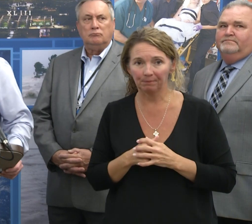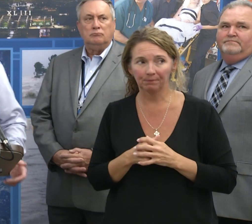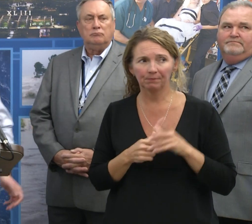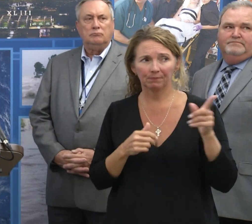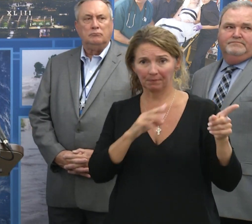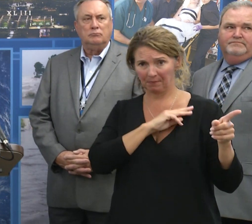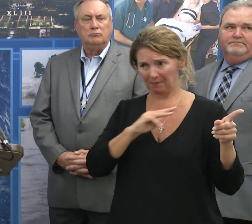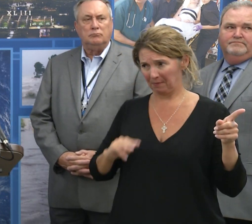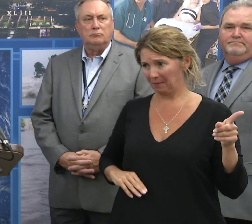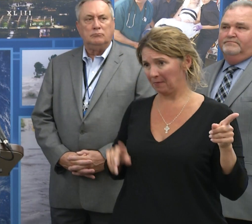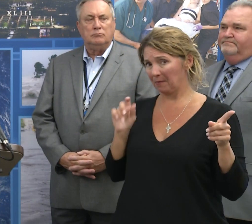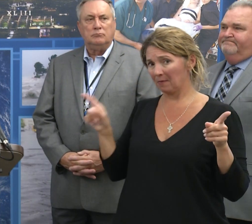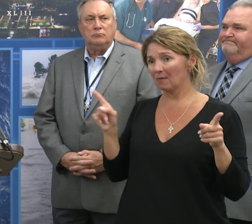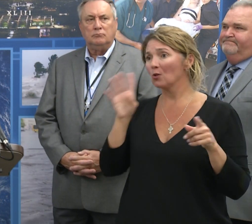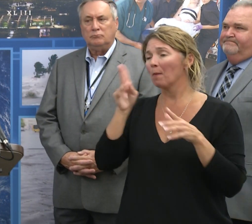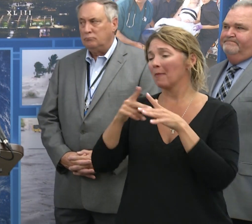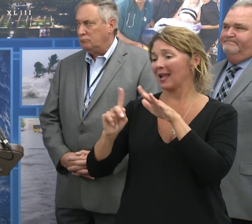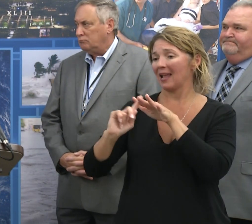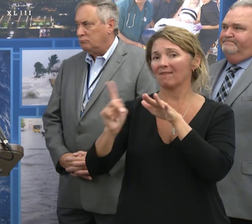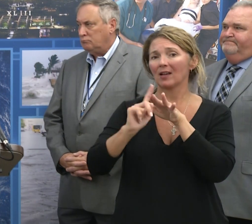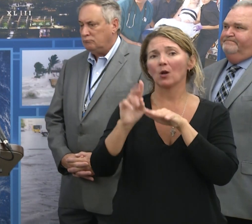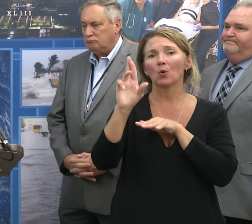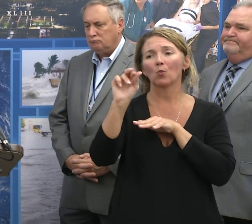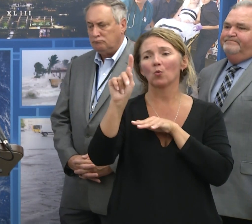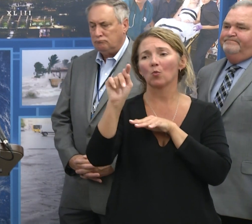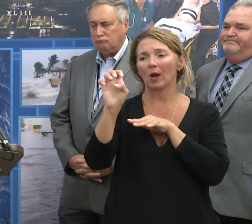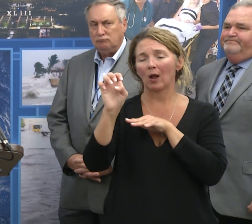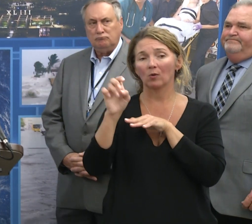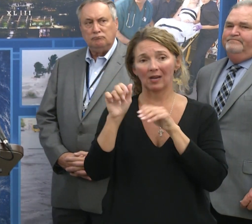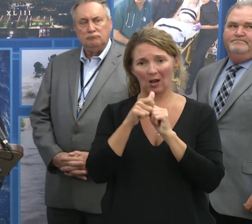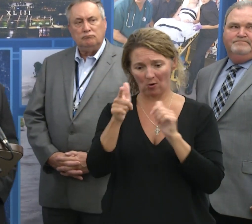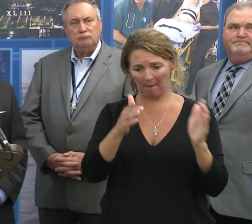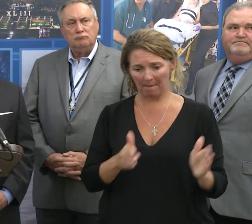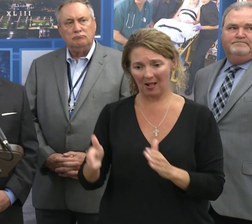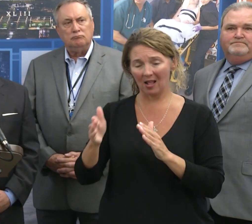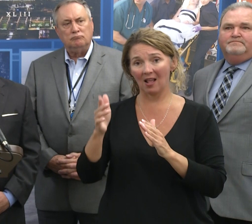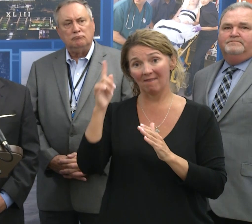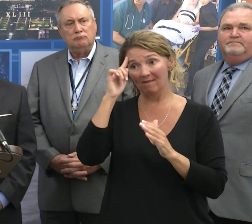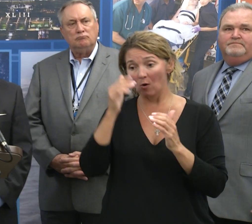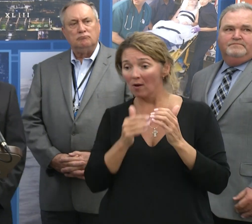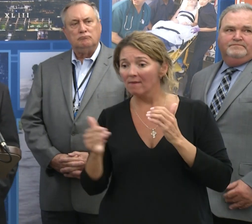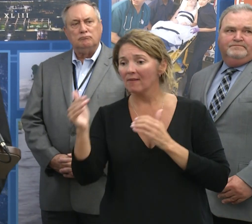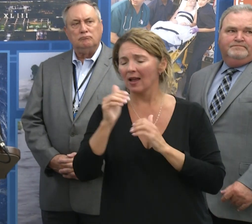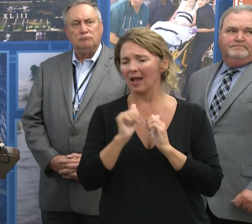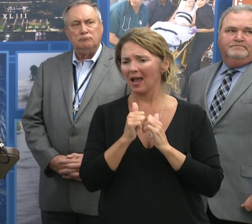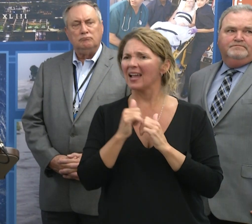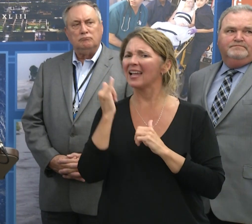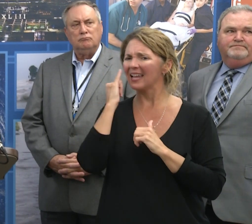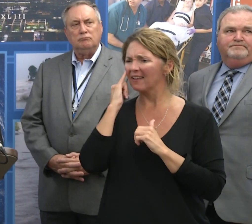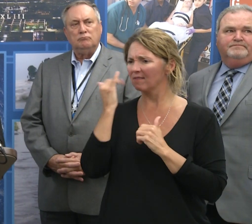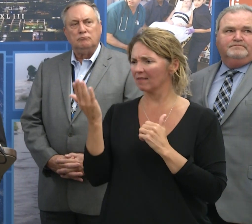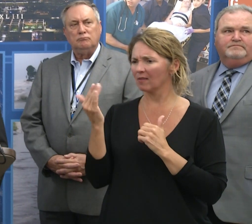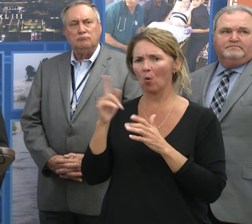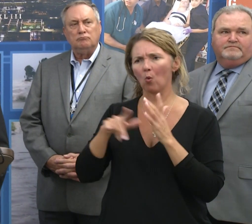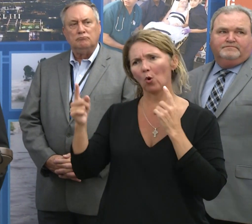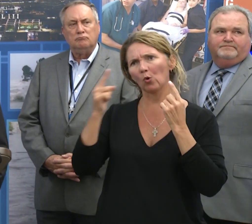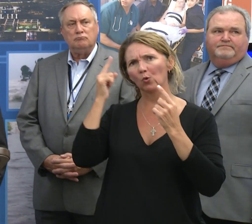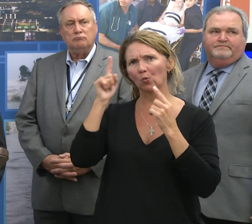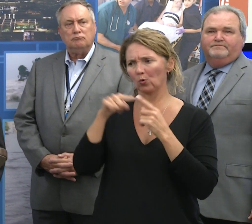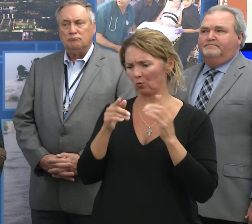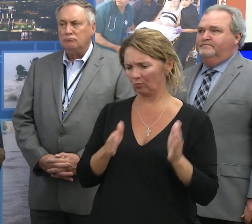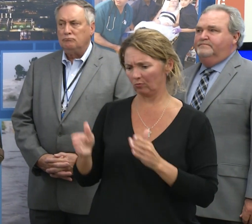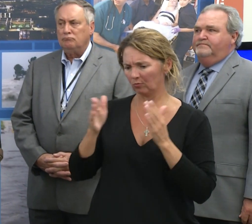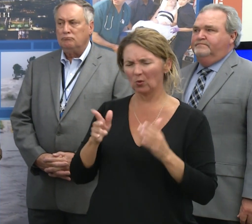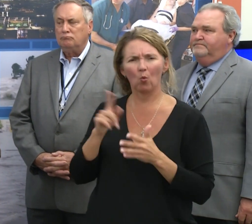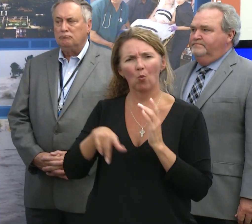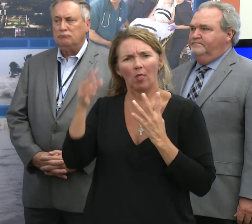Can you talk about evacuation routes, whether you can plan for one in advance? And if so, what do you consider the plan?